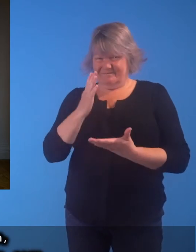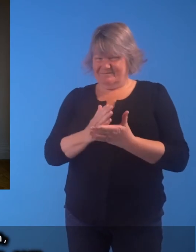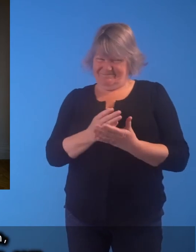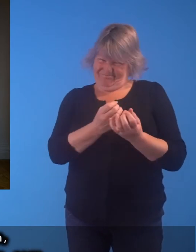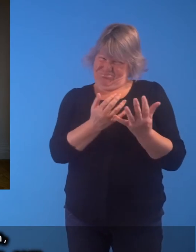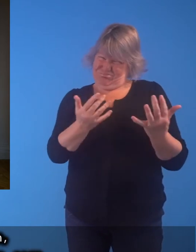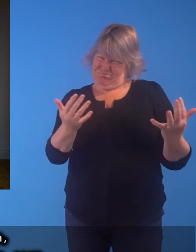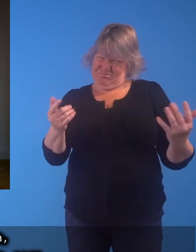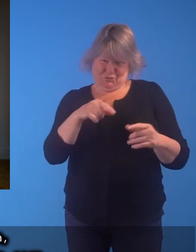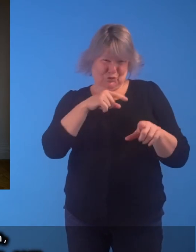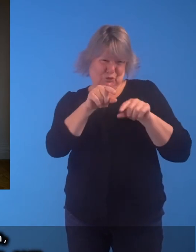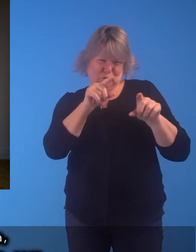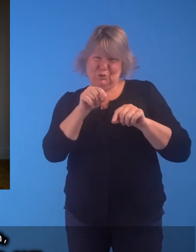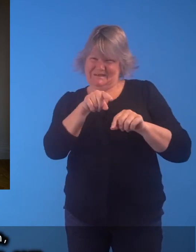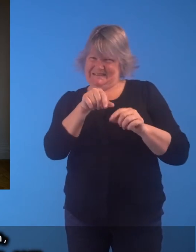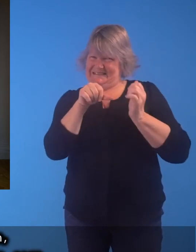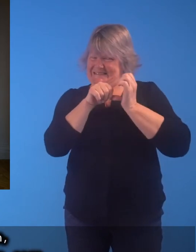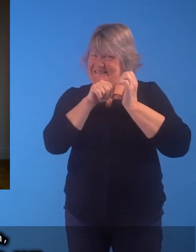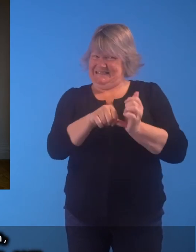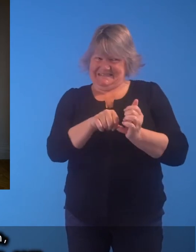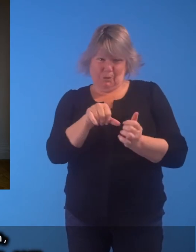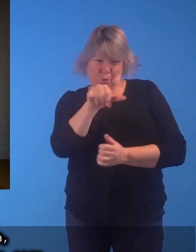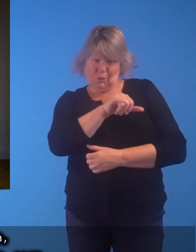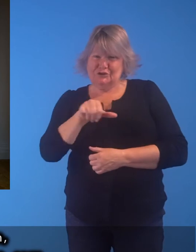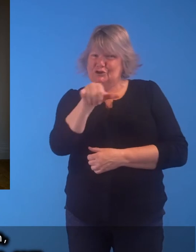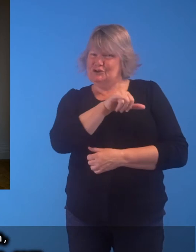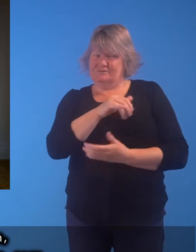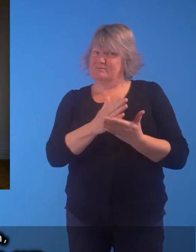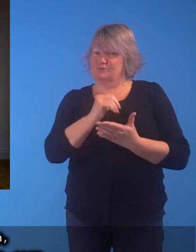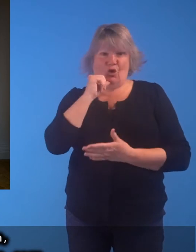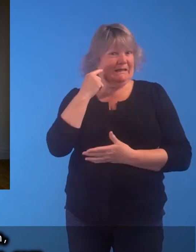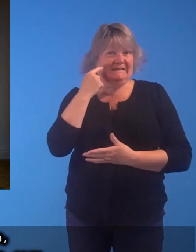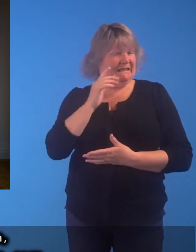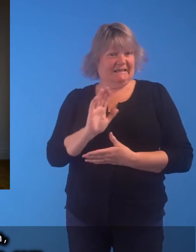With so many to choose from, making the selection has not been easy.